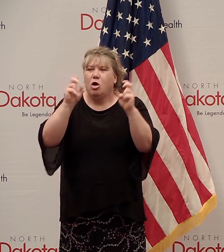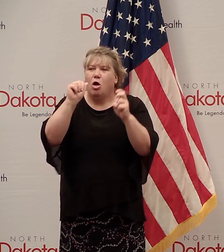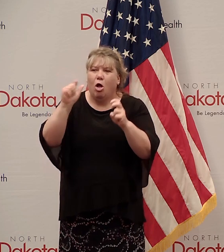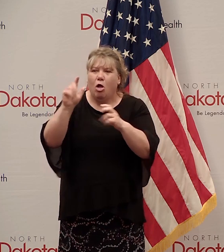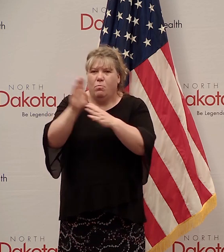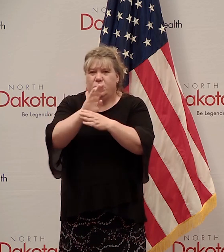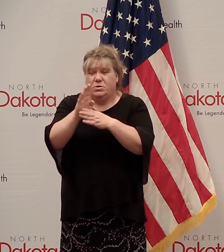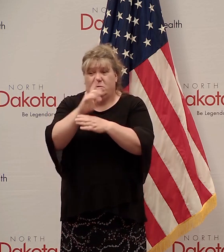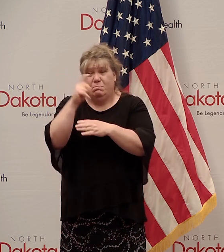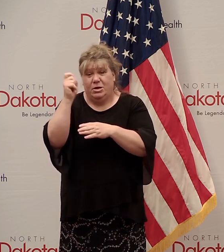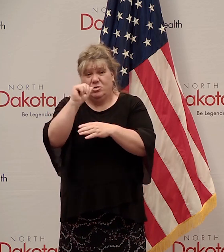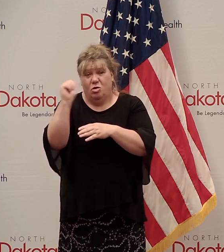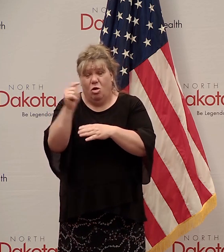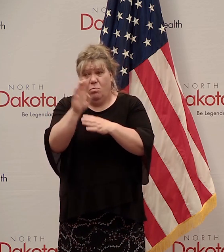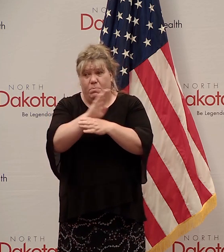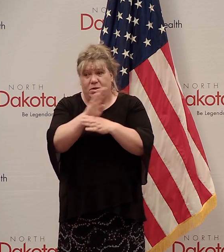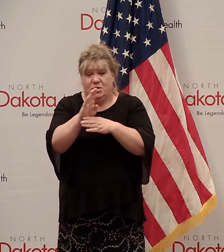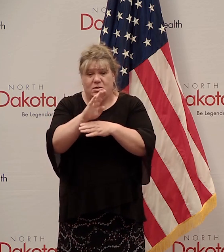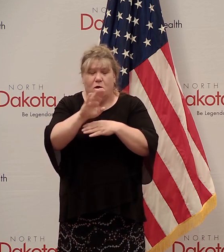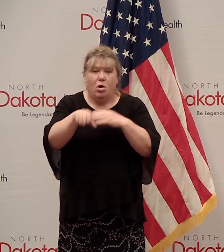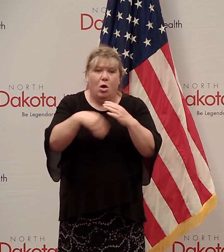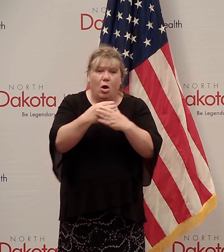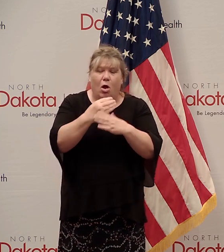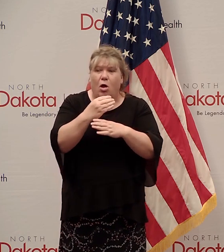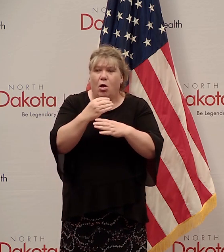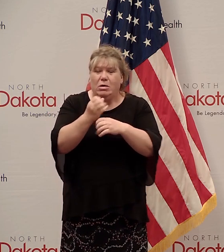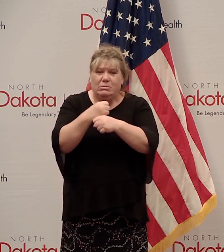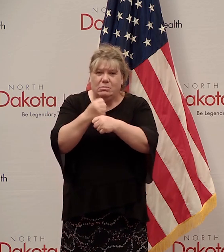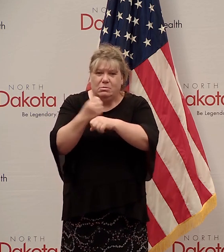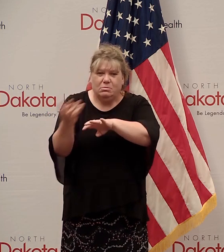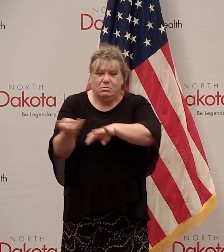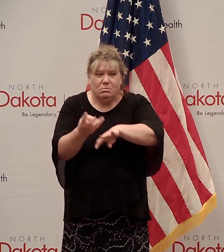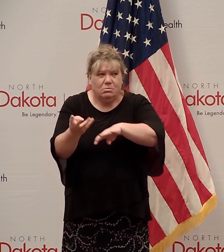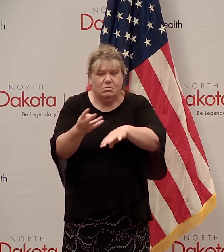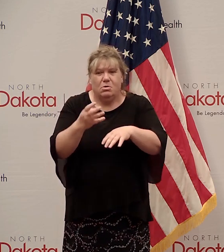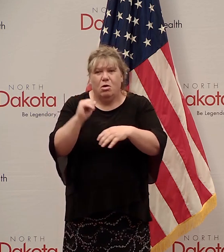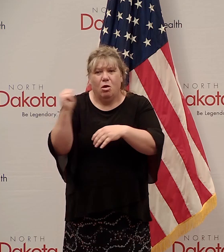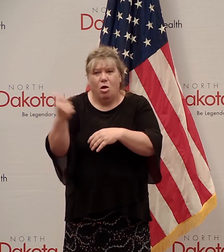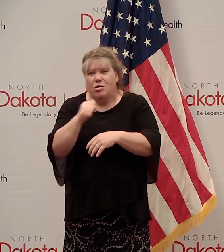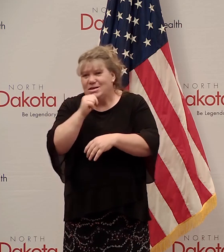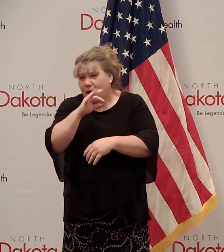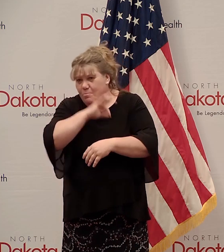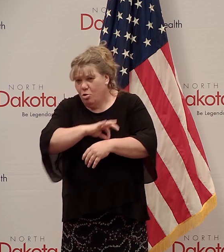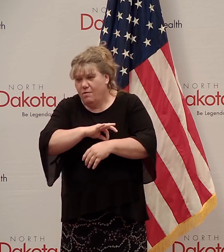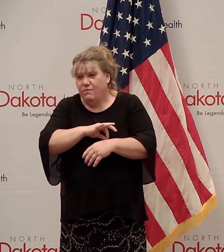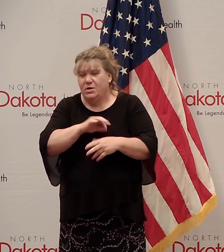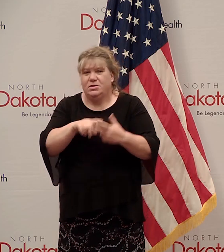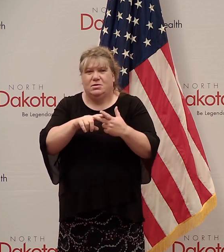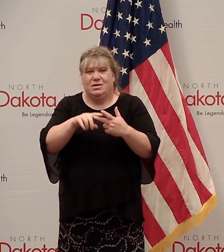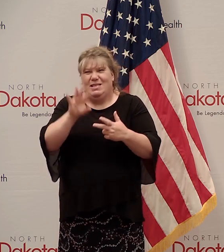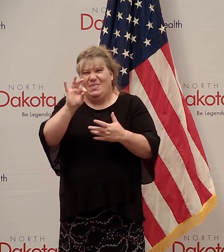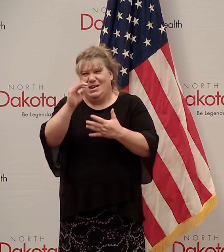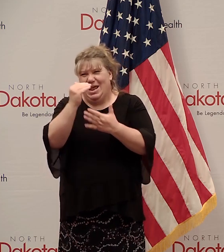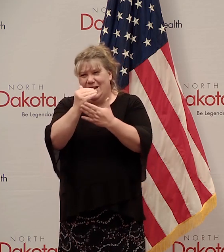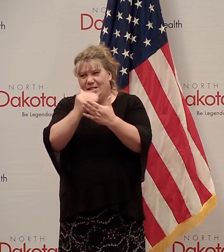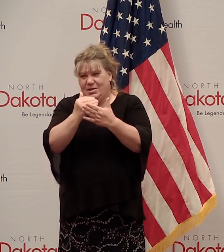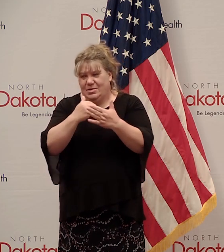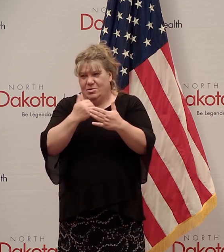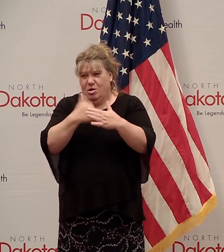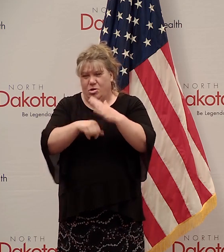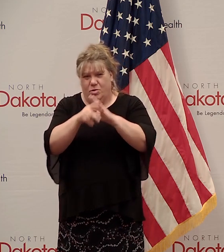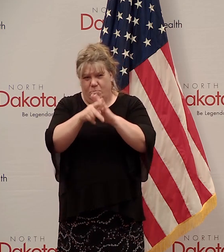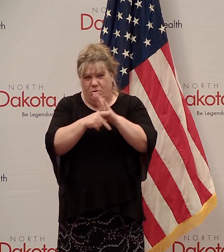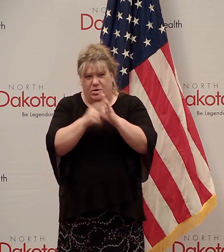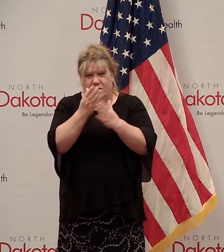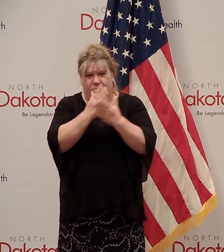Because all businesses, meaning all industries, including nonprofits, which is again, you know, the list that we had up the nine, the nine lists that are on the guidelines